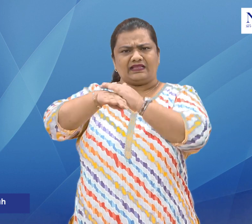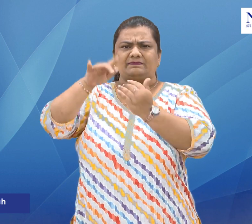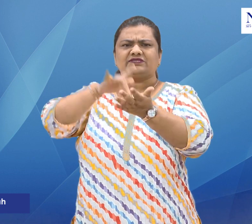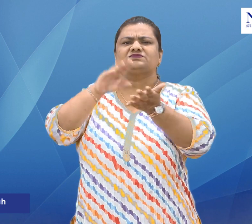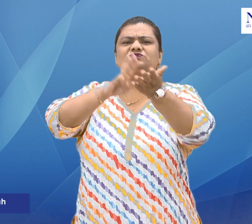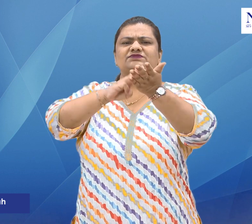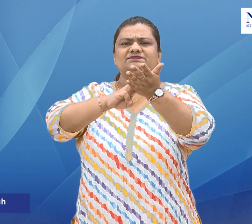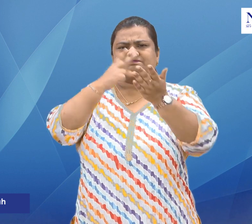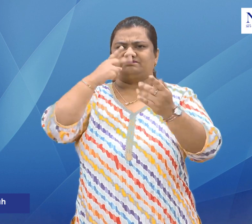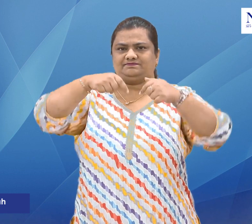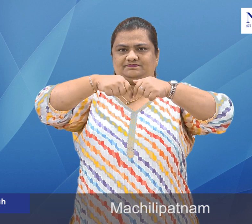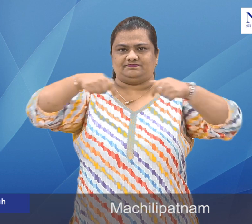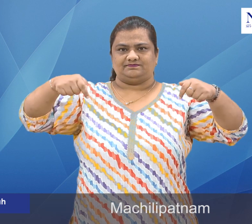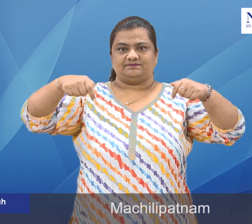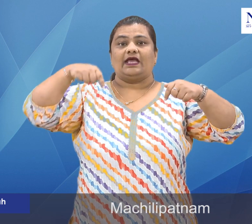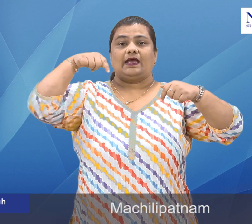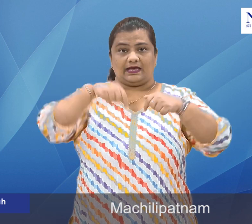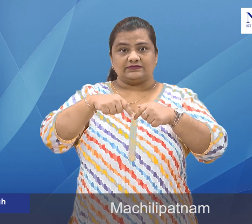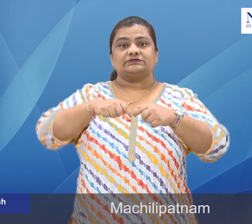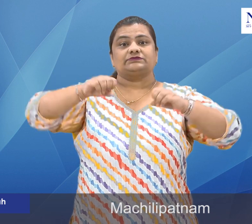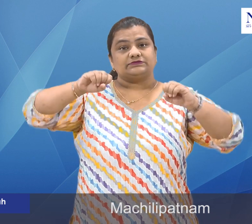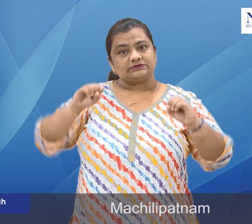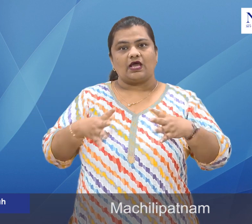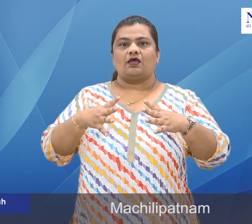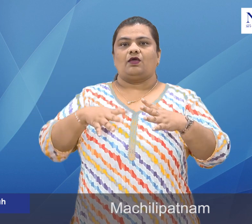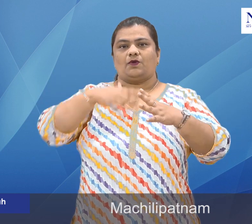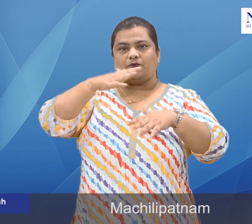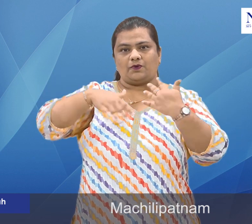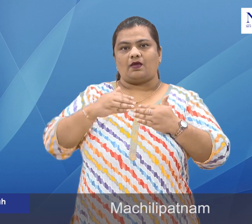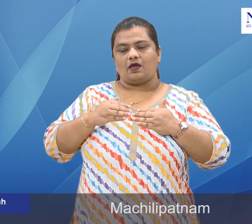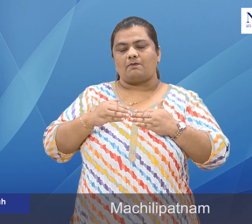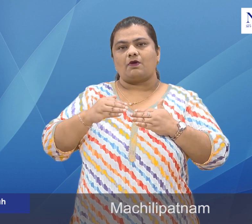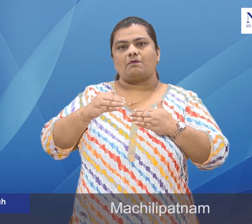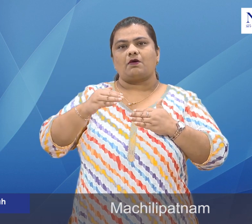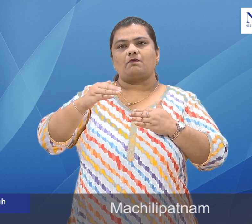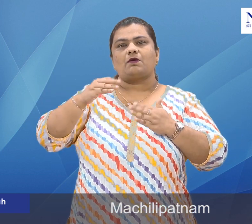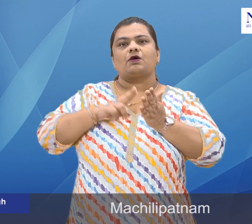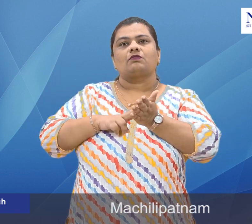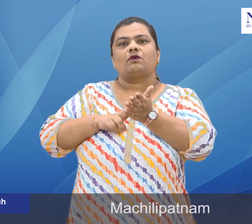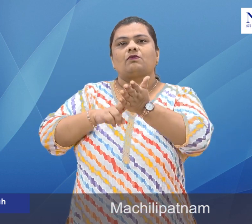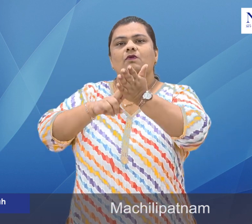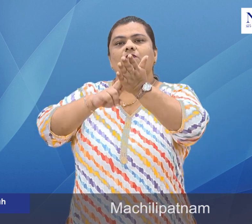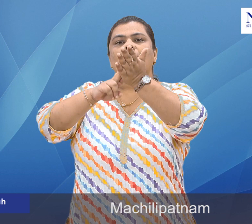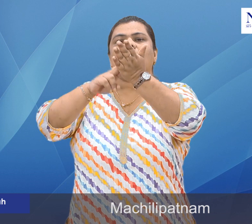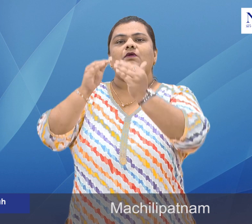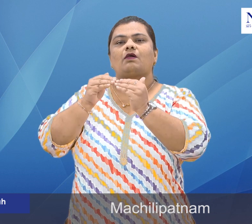said that the cyclone is likely to move nearly northwards, recurve slowly along Nassapur, Yanam, Kakinada,